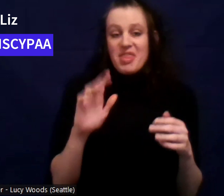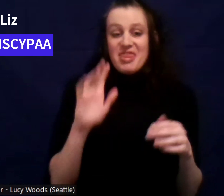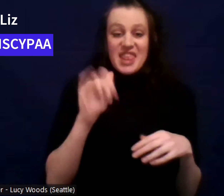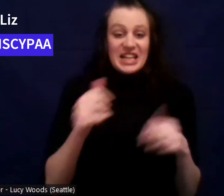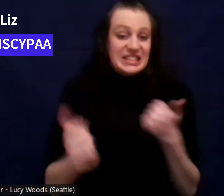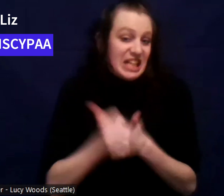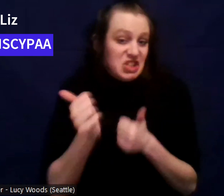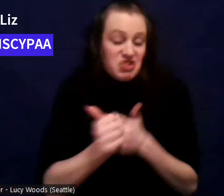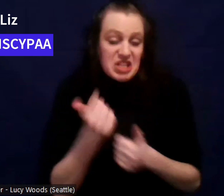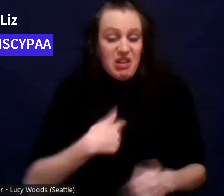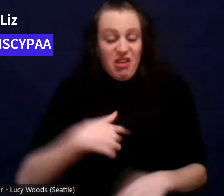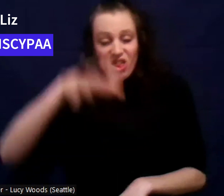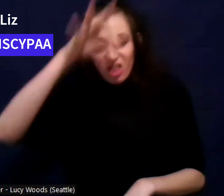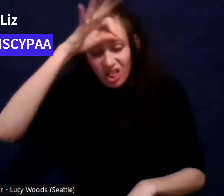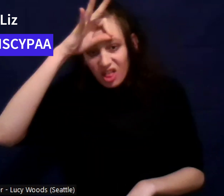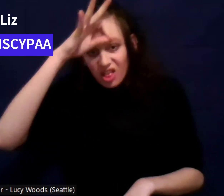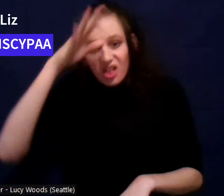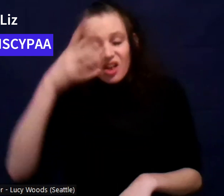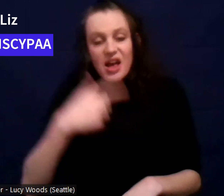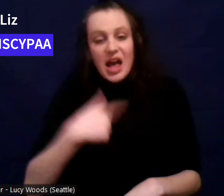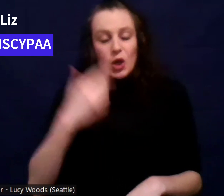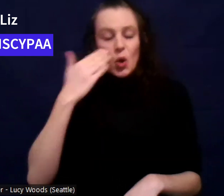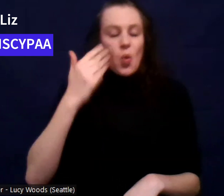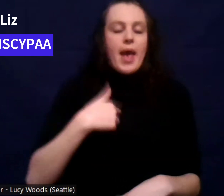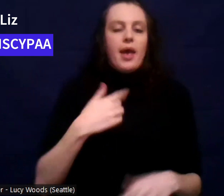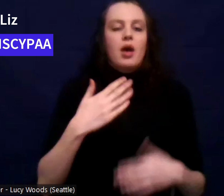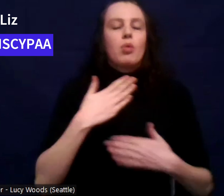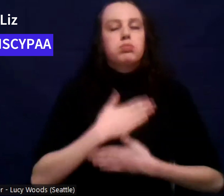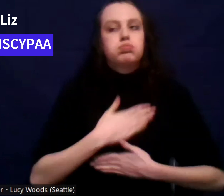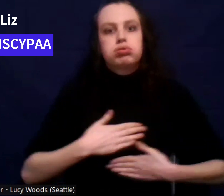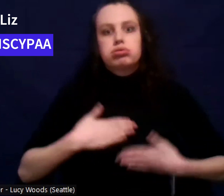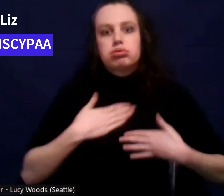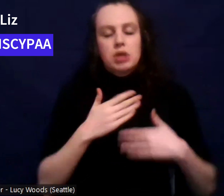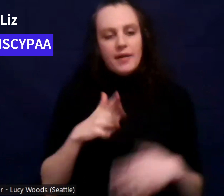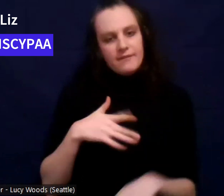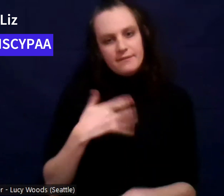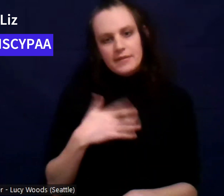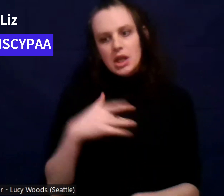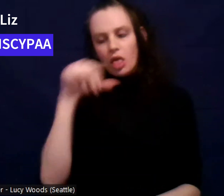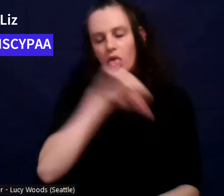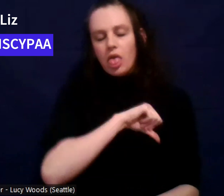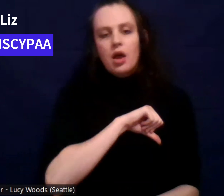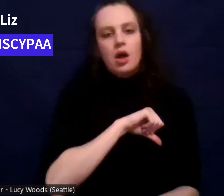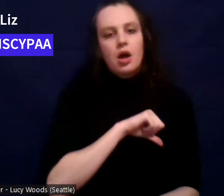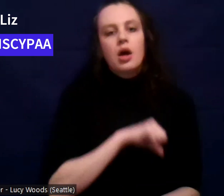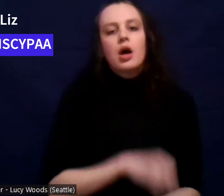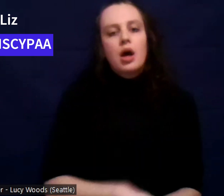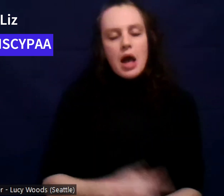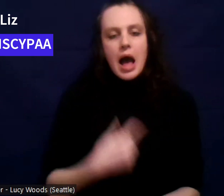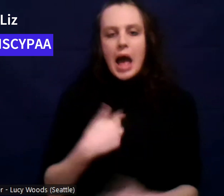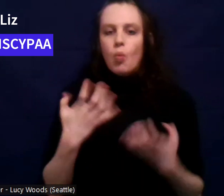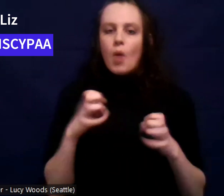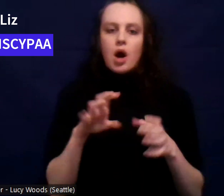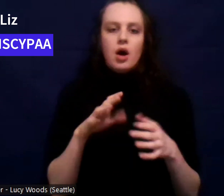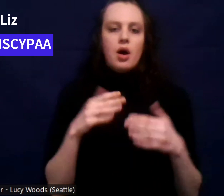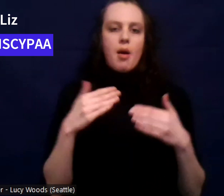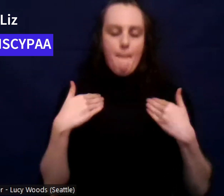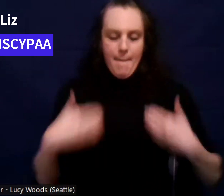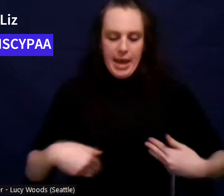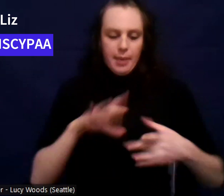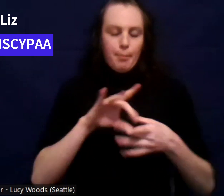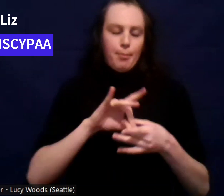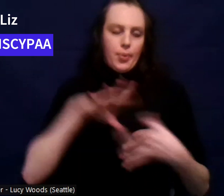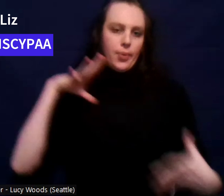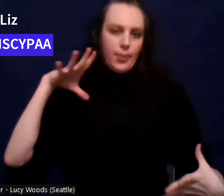had no clue. All I knew was that I loved the feeling and I wanted to feel that way more. Like I wanted to get out of myself. I,